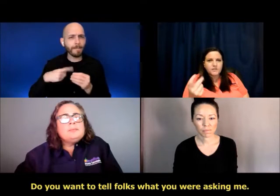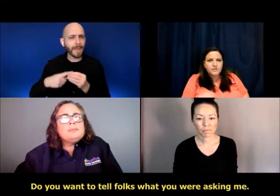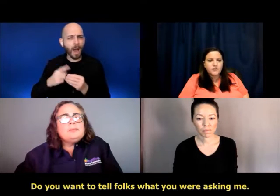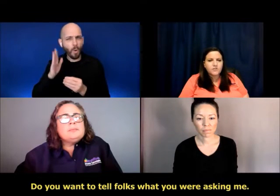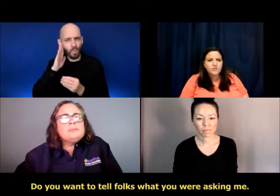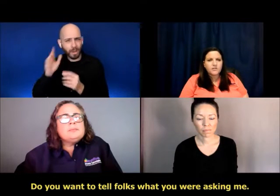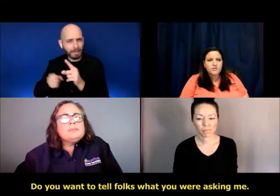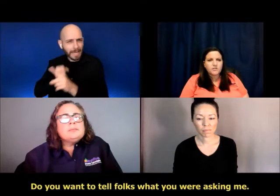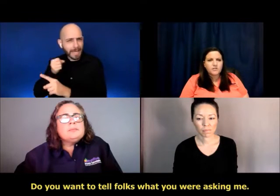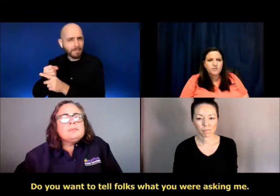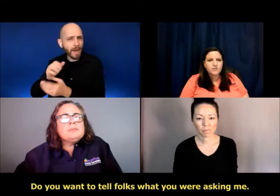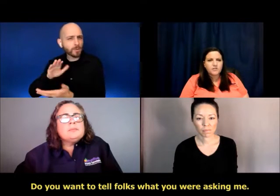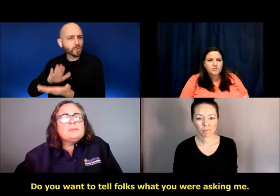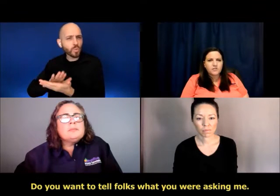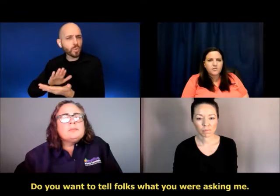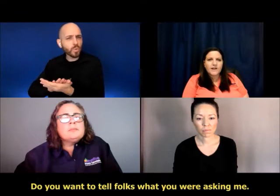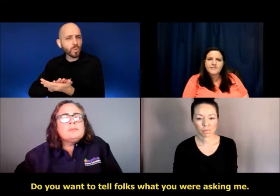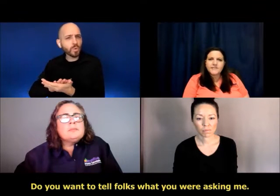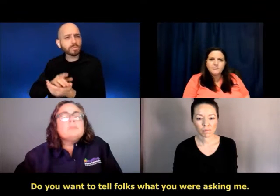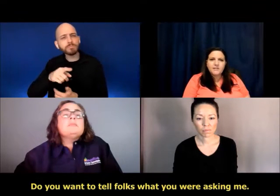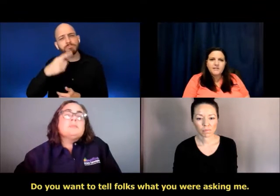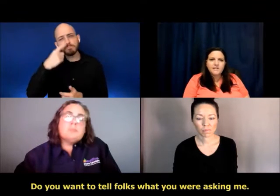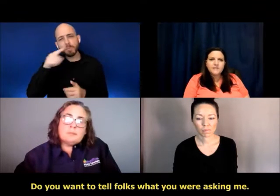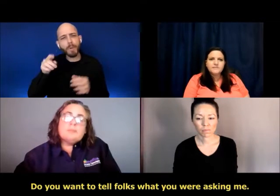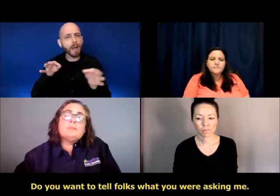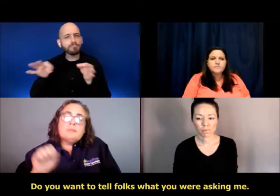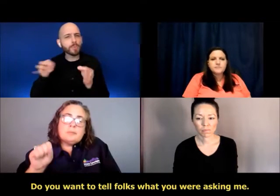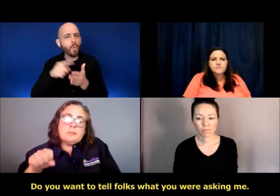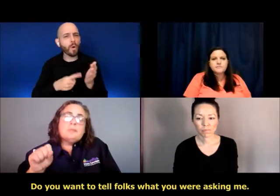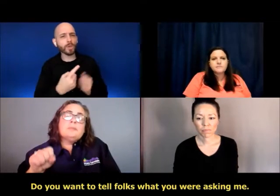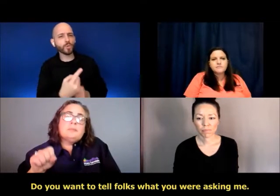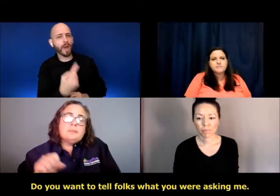folks what you're, what you were asking me?